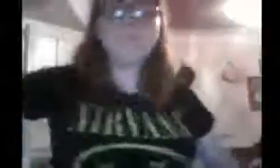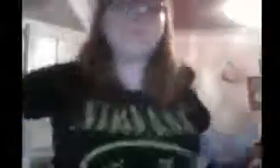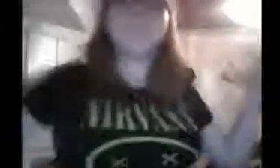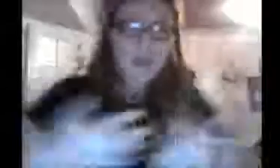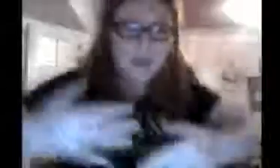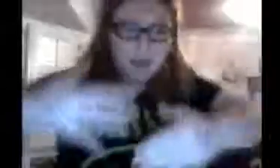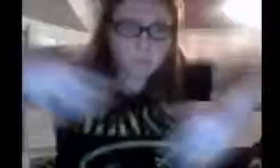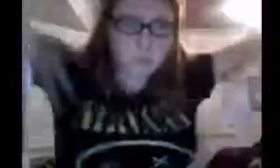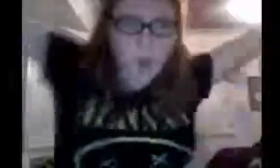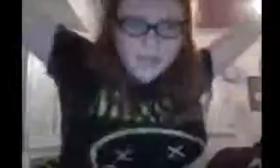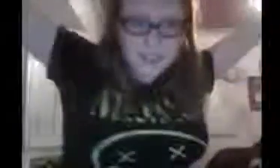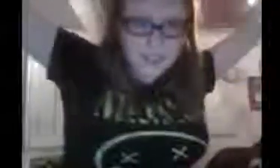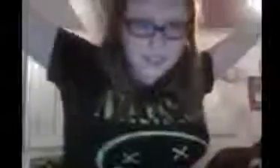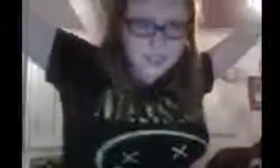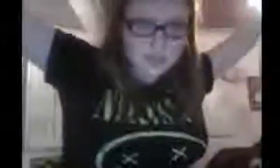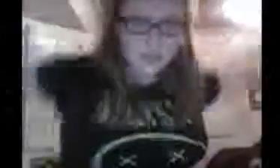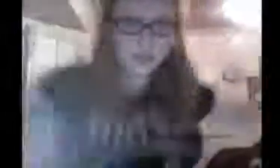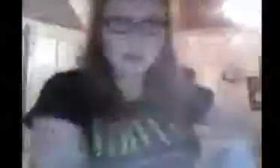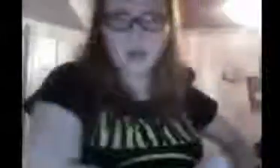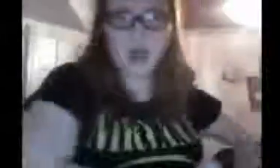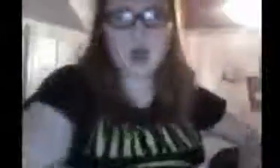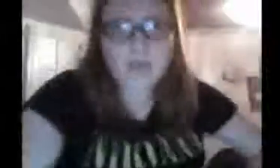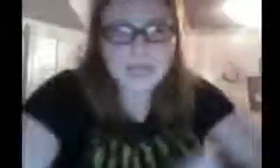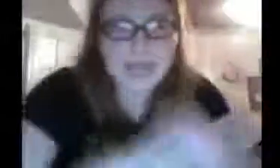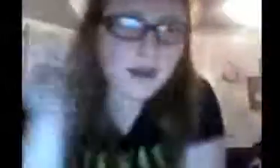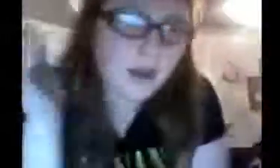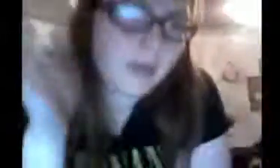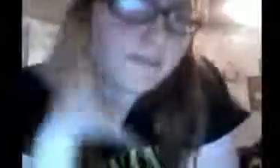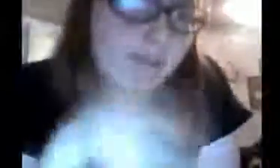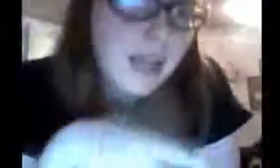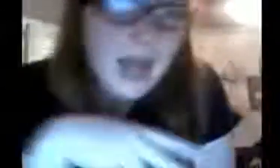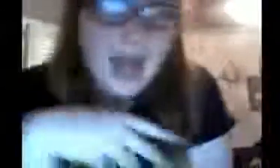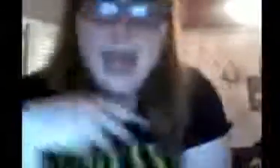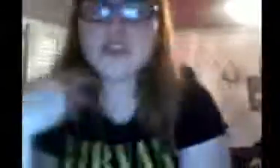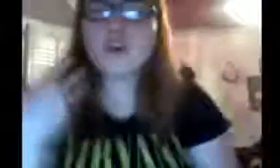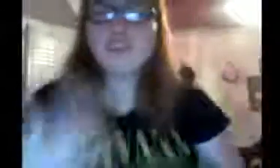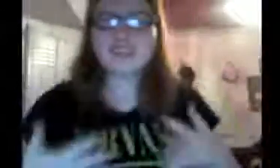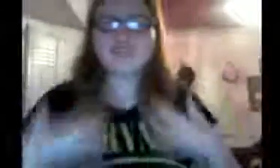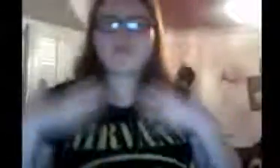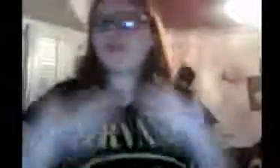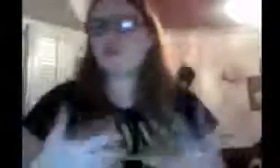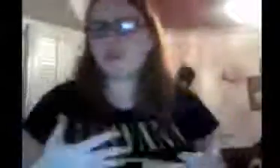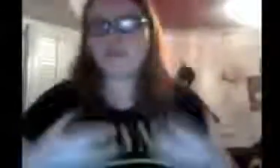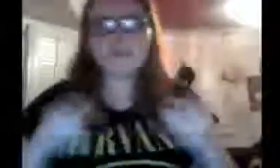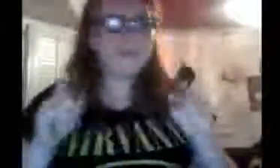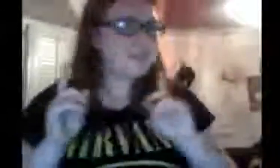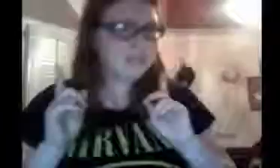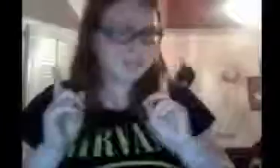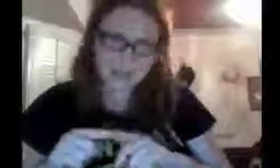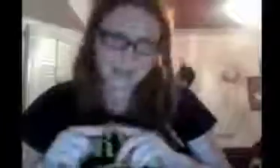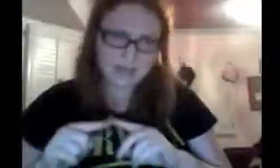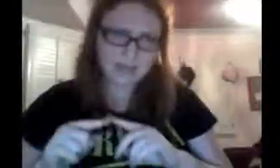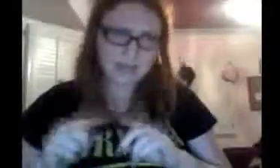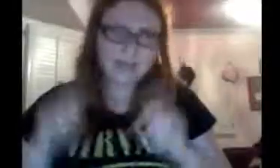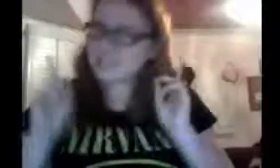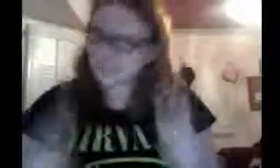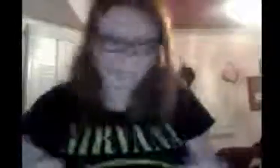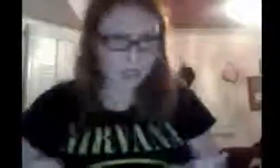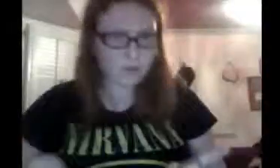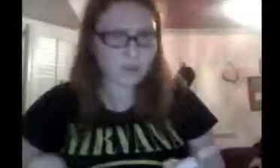Bam! What? Okay, yeah. And, I know they did a reunion for the 10th anniversary, and I did a video